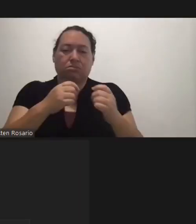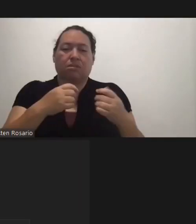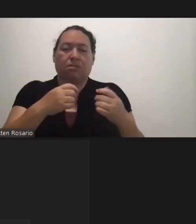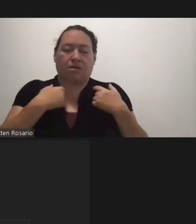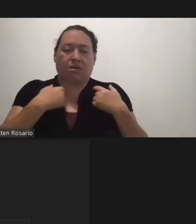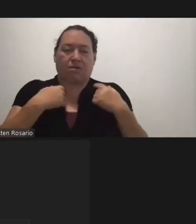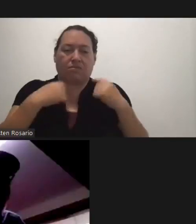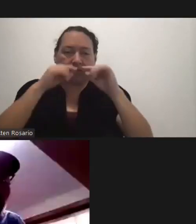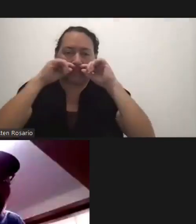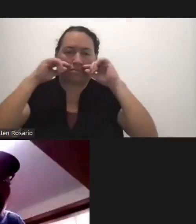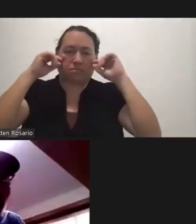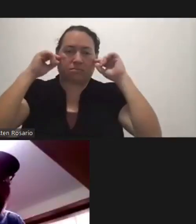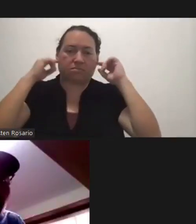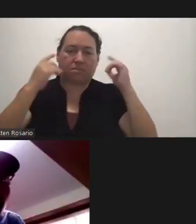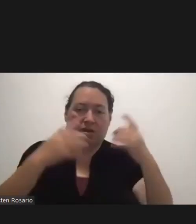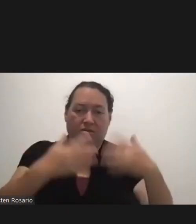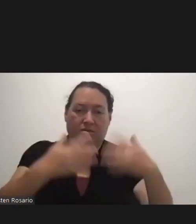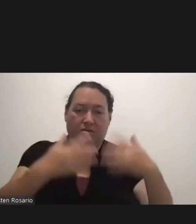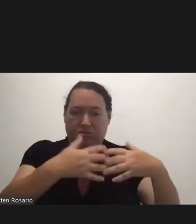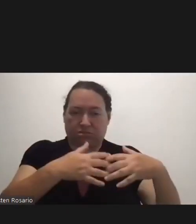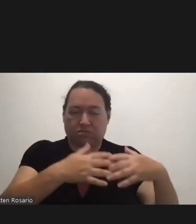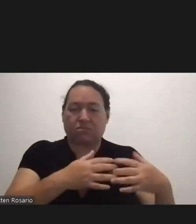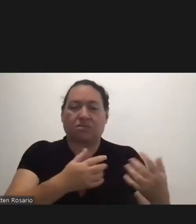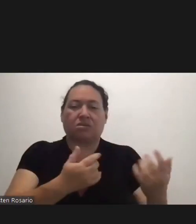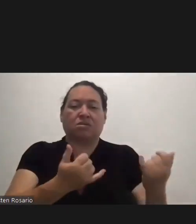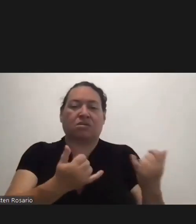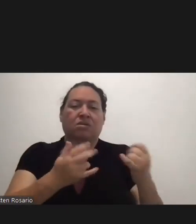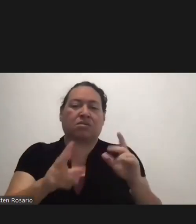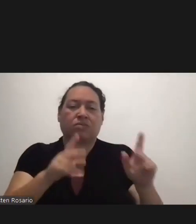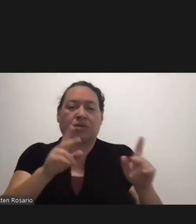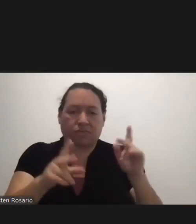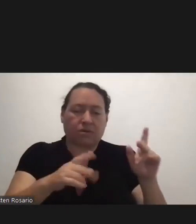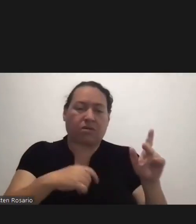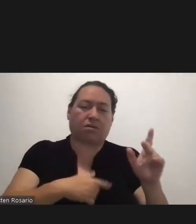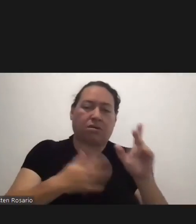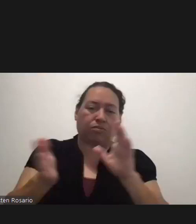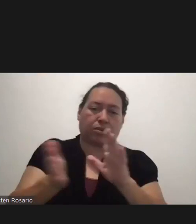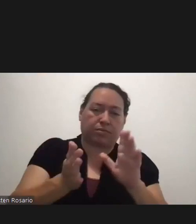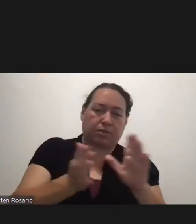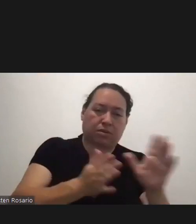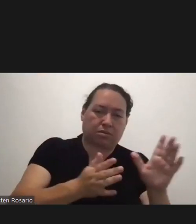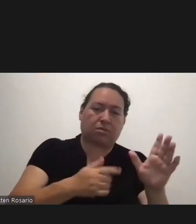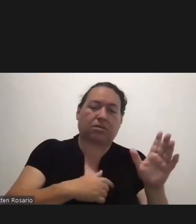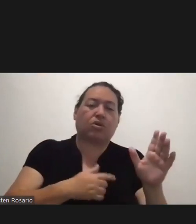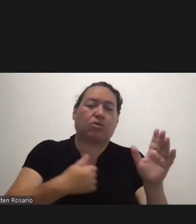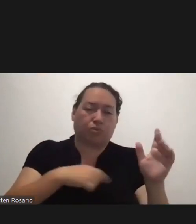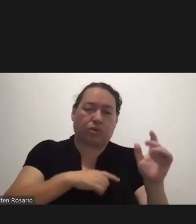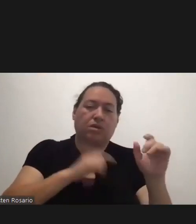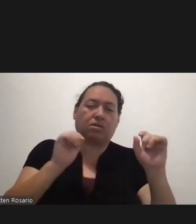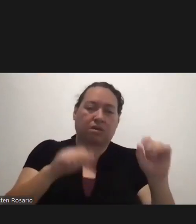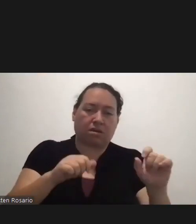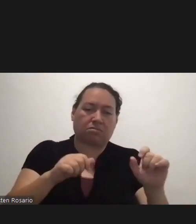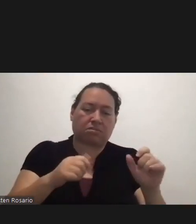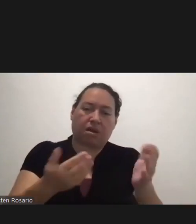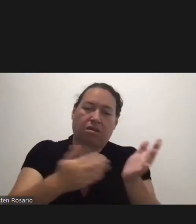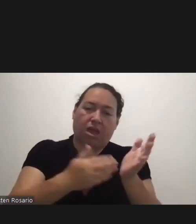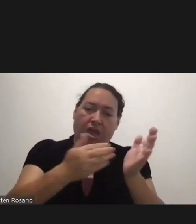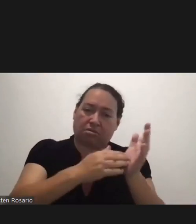individuals increase Know that I am prepared to re-implement restrictions